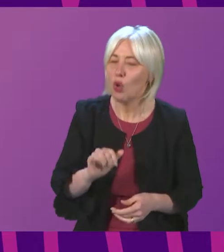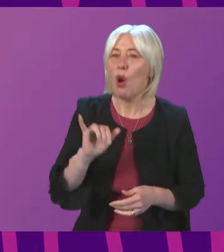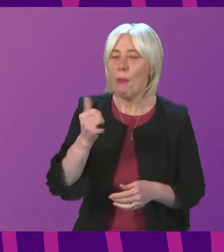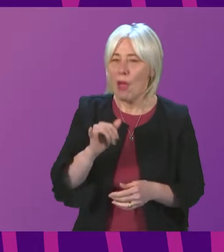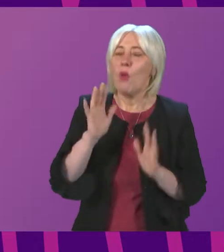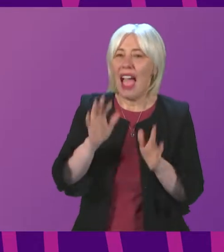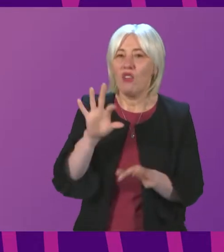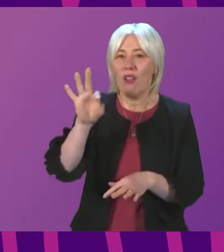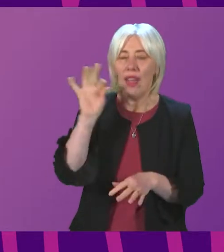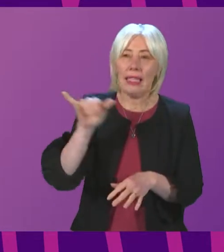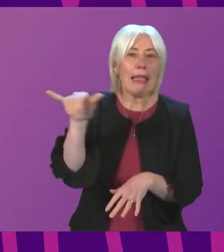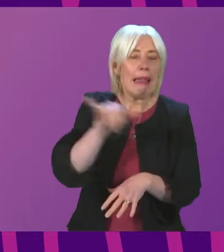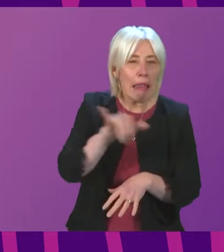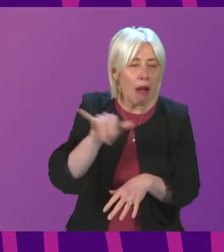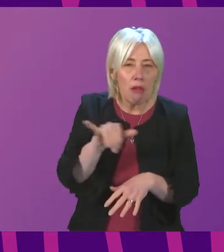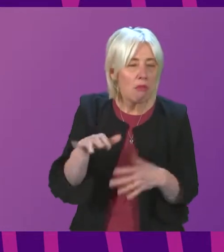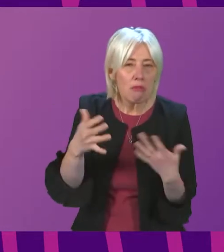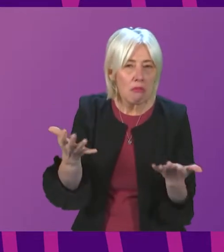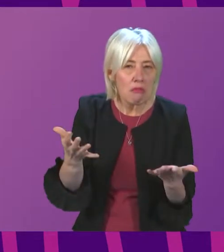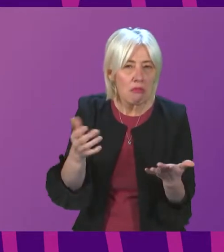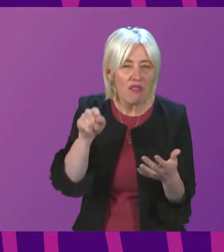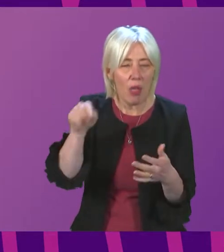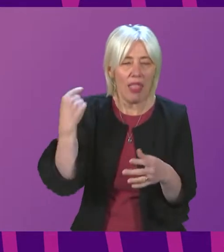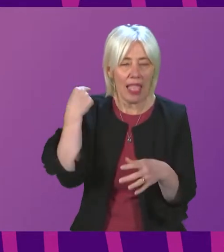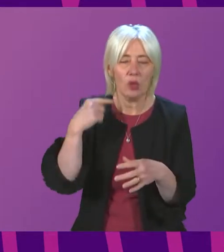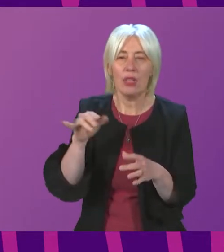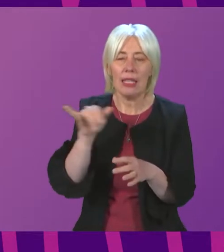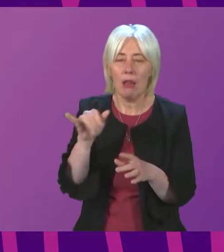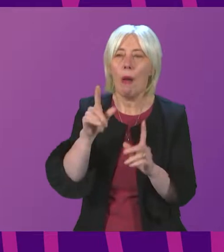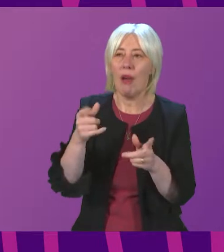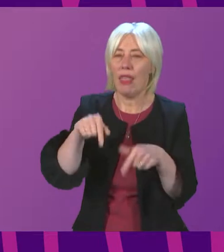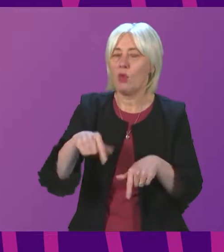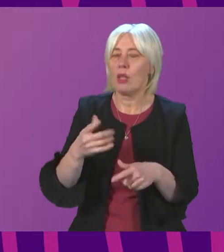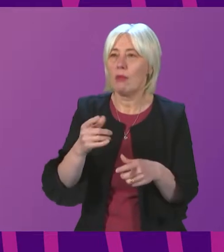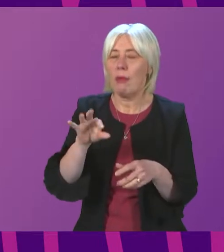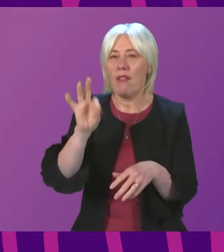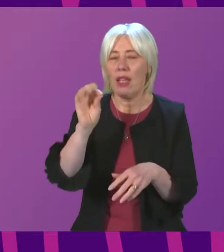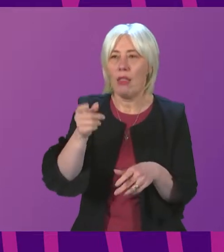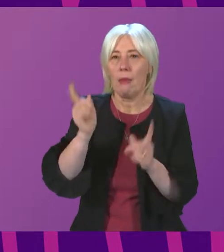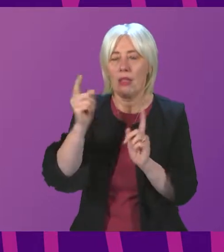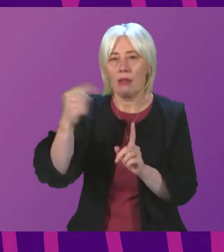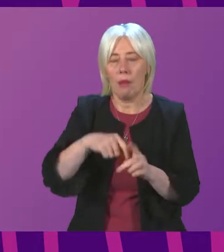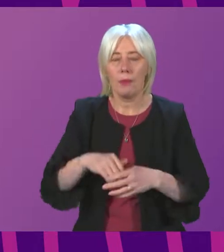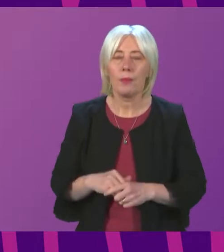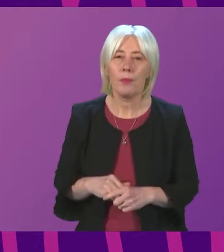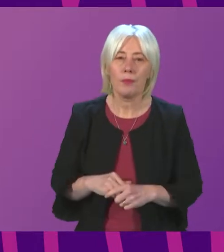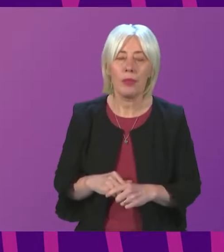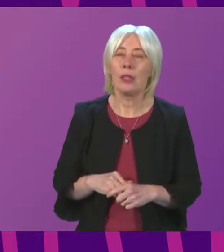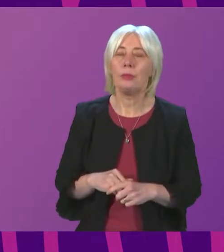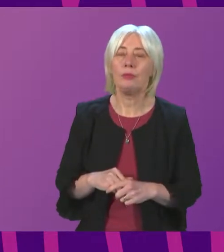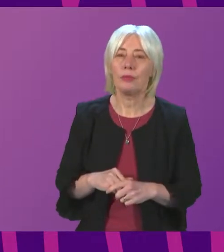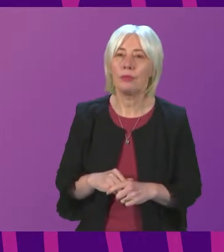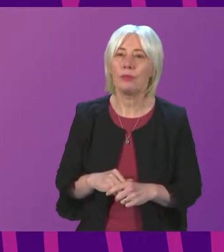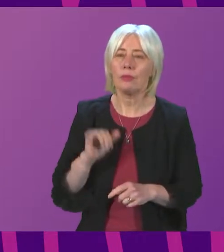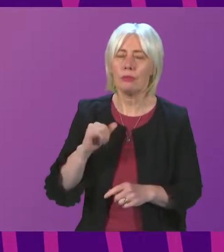be that we do it could be either or i think in in in that event uh paul sweeney yeah thank you convener